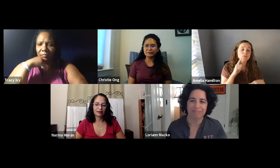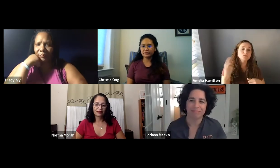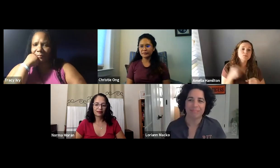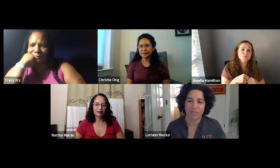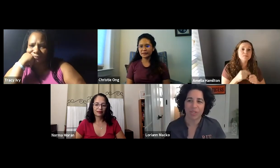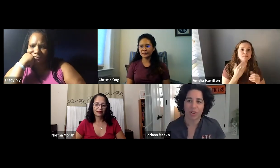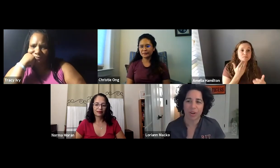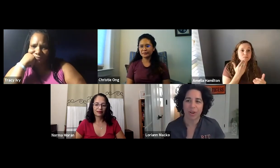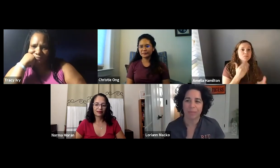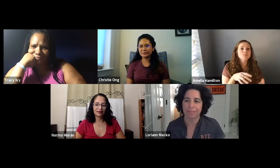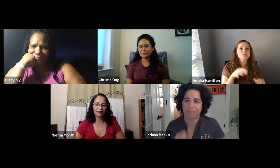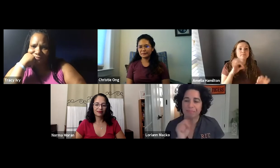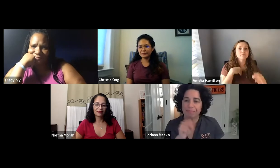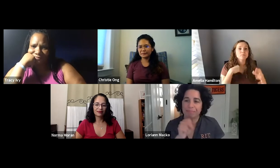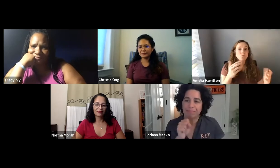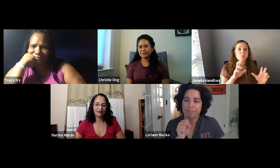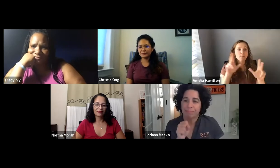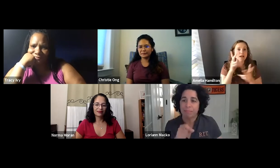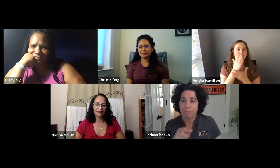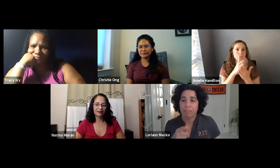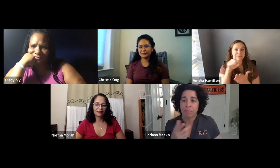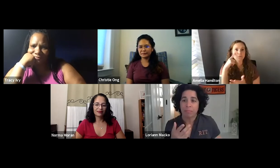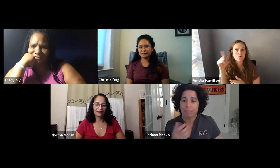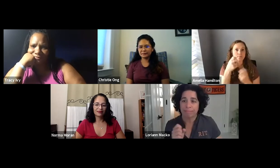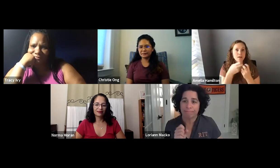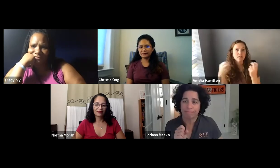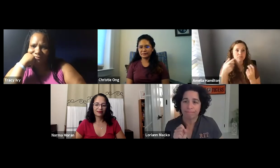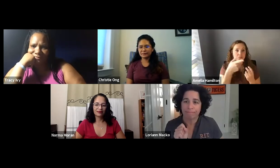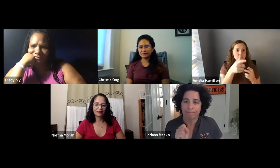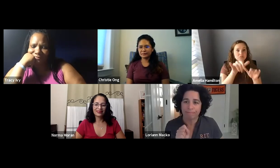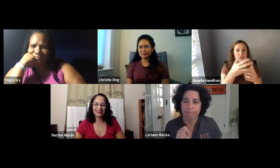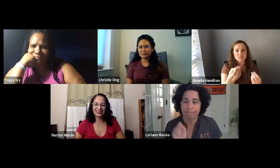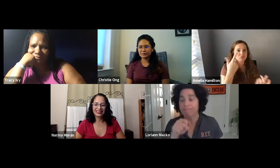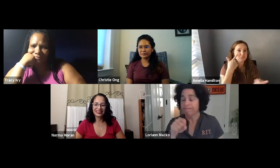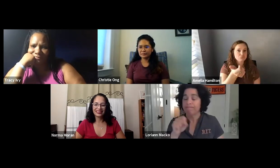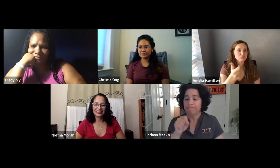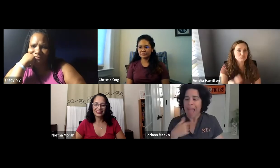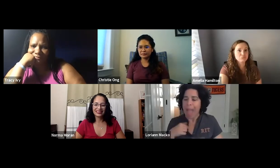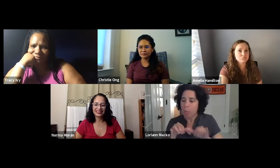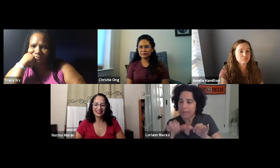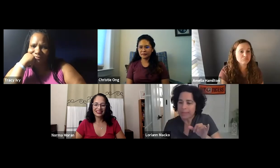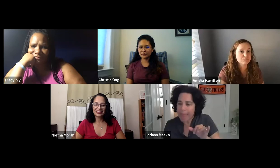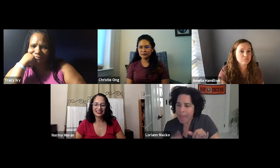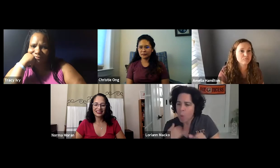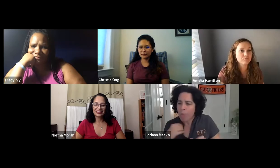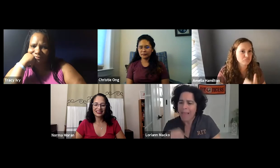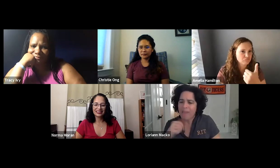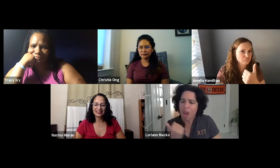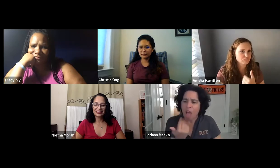I mean, I was saying thank you, Lorianne, for turning your video on. I really appreciate that. I want to go back and ask some of the questions